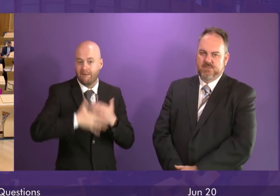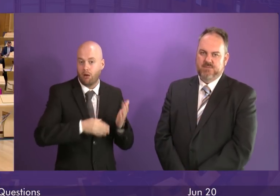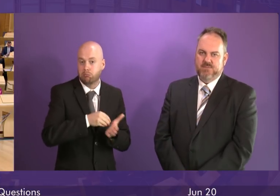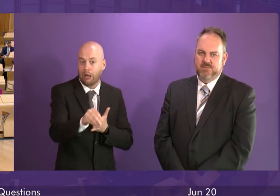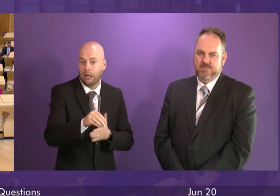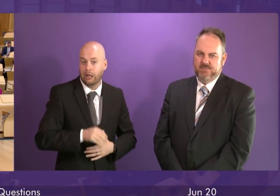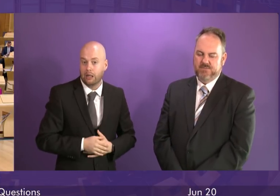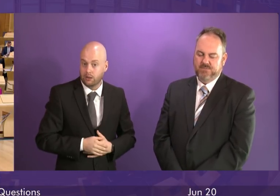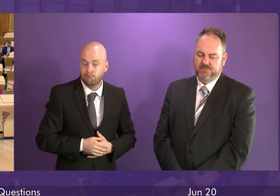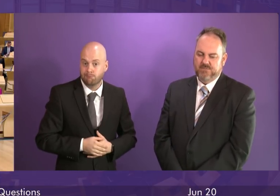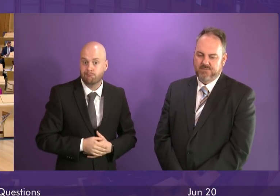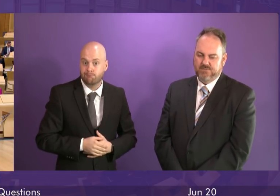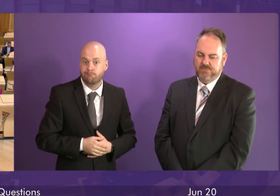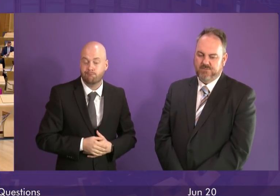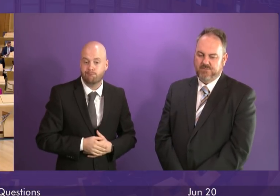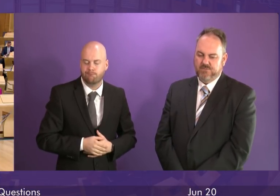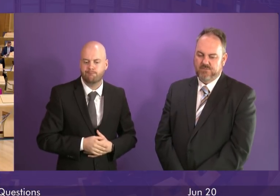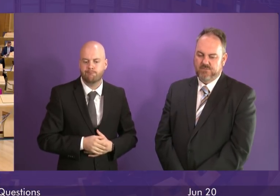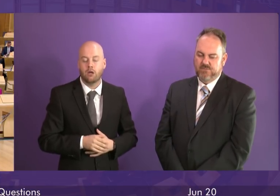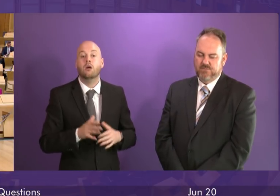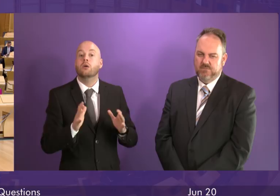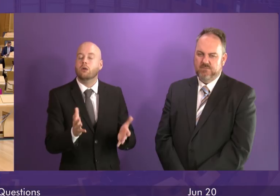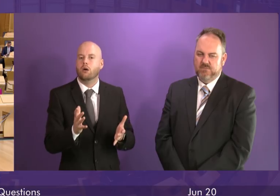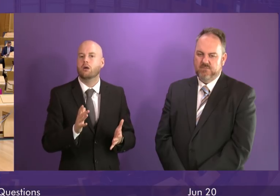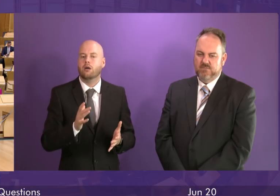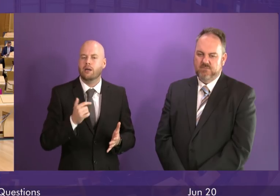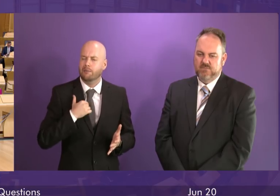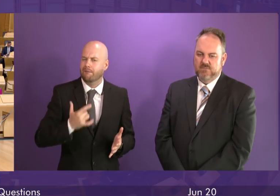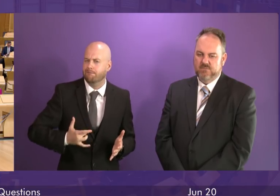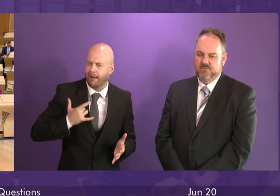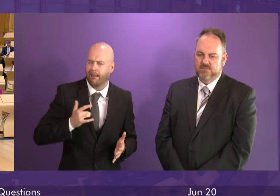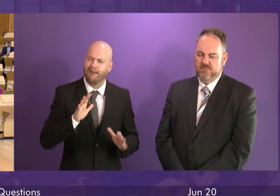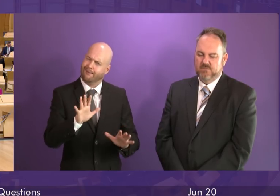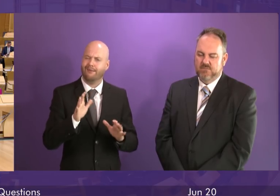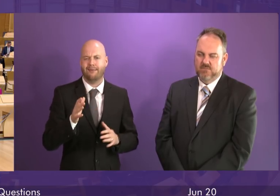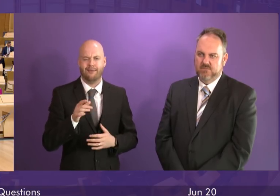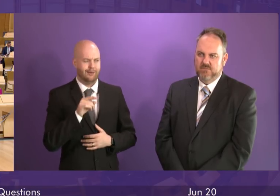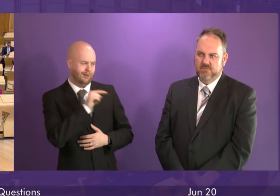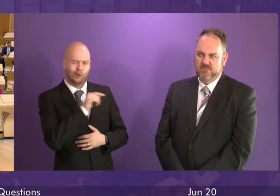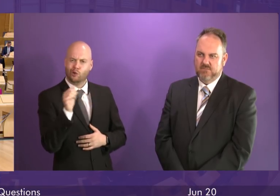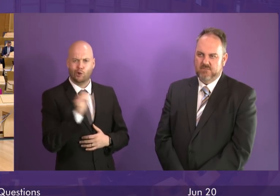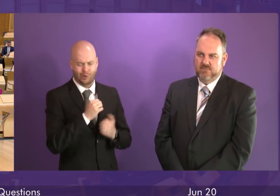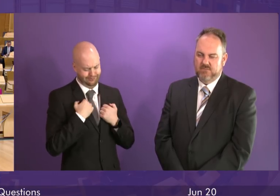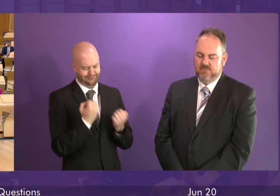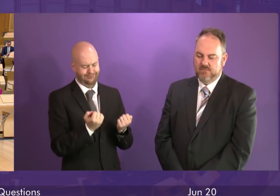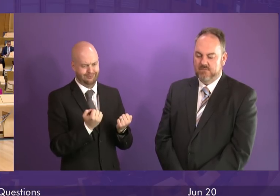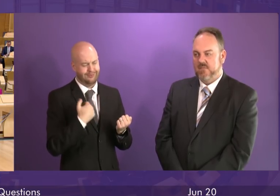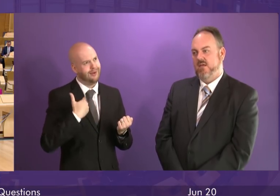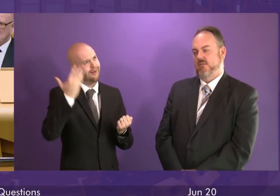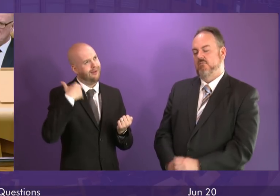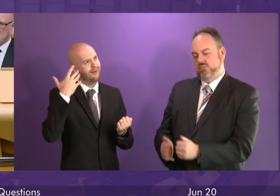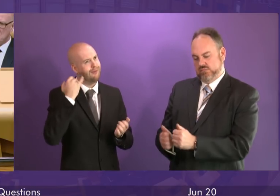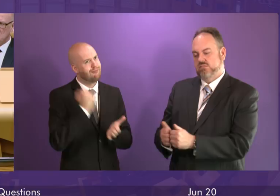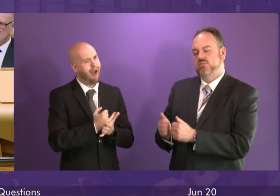I think sometimes a little bit of self-reflection and humility on the part of Labour members